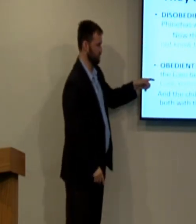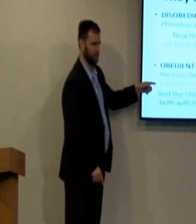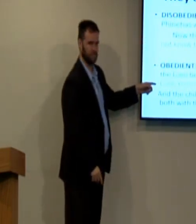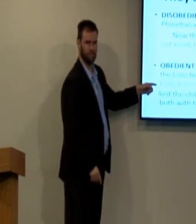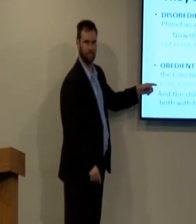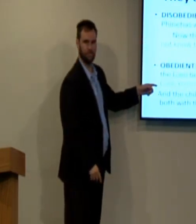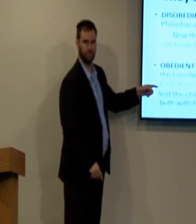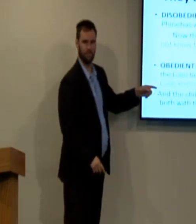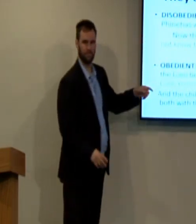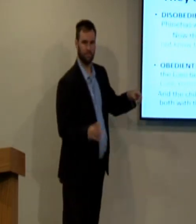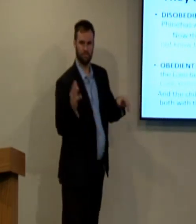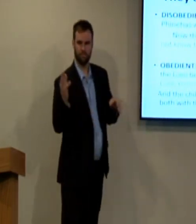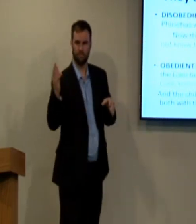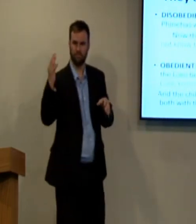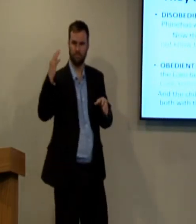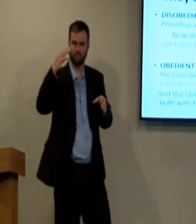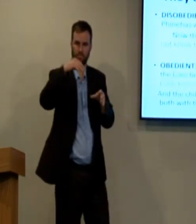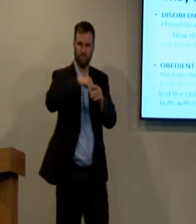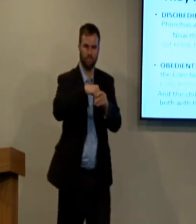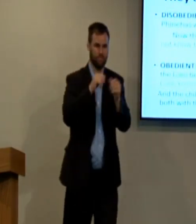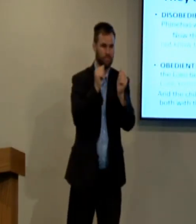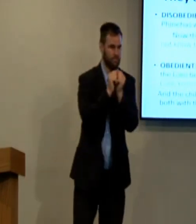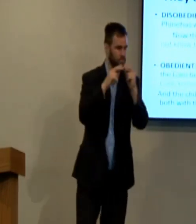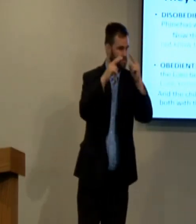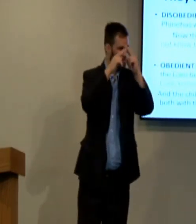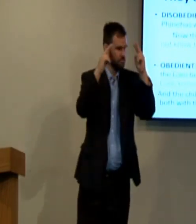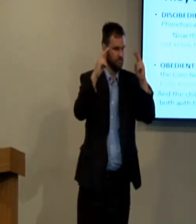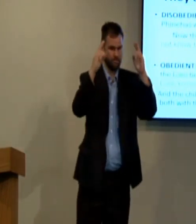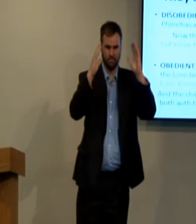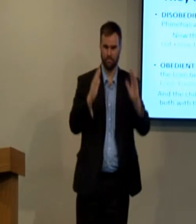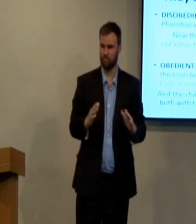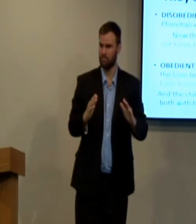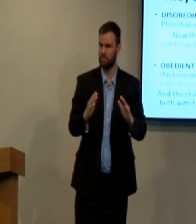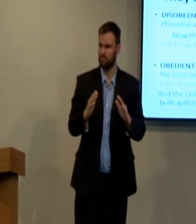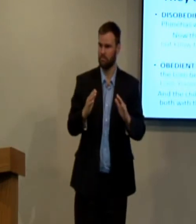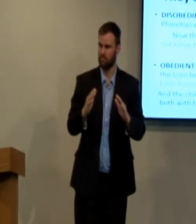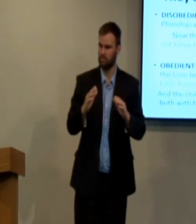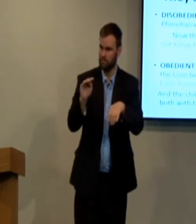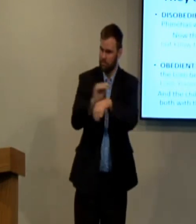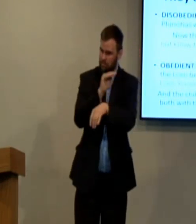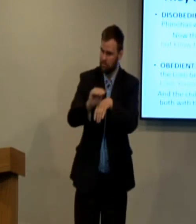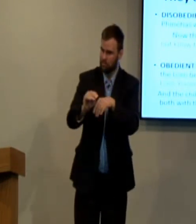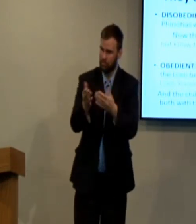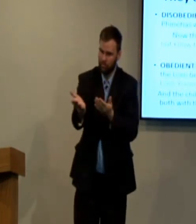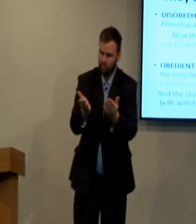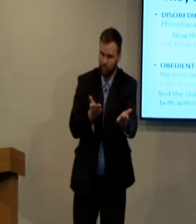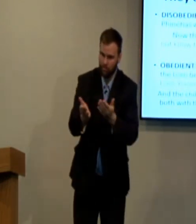So you'll notice the contrast here between disobedience and obedience that's going on inside of the tabernacle.